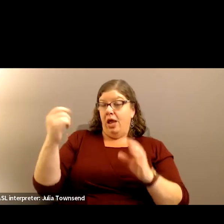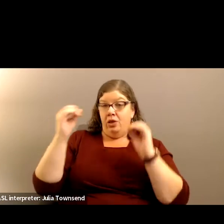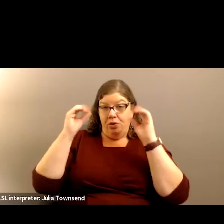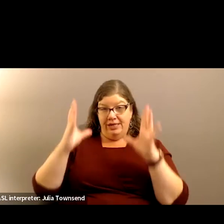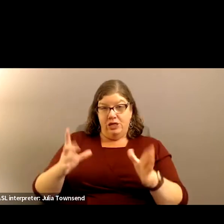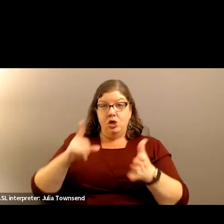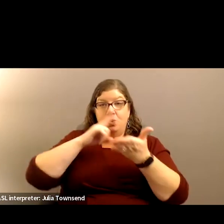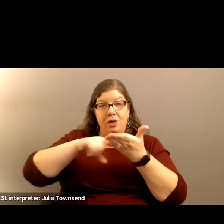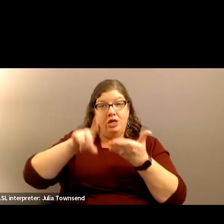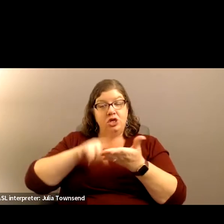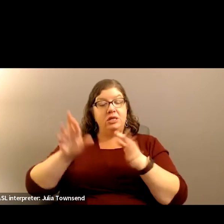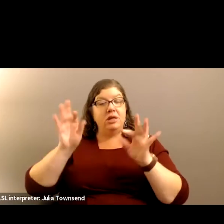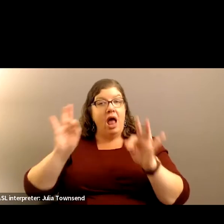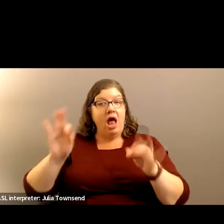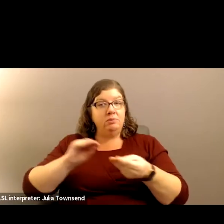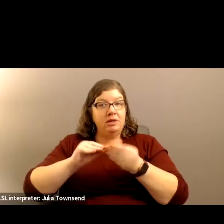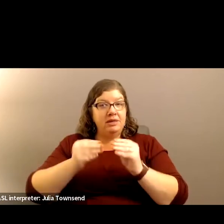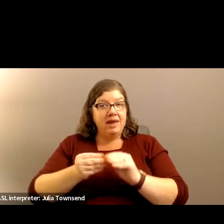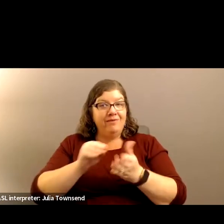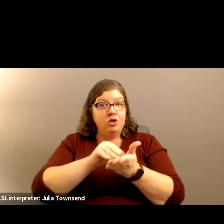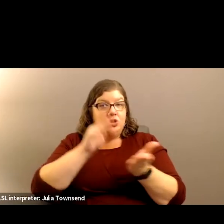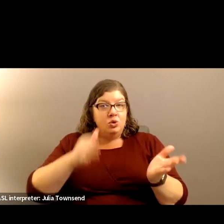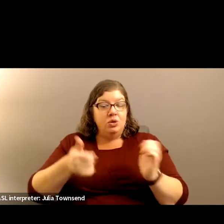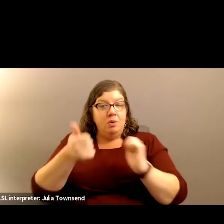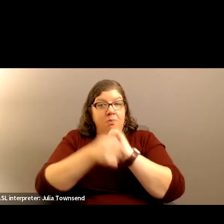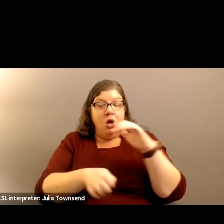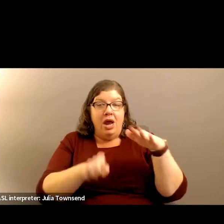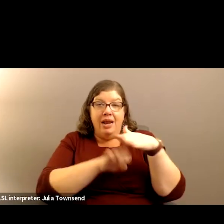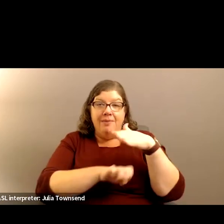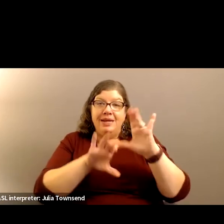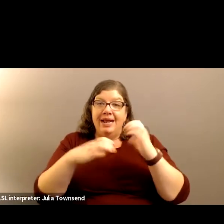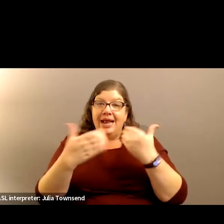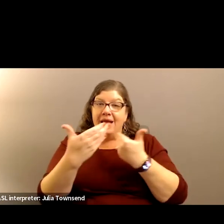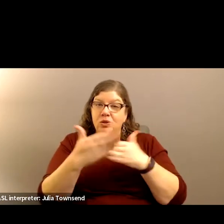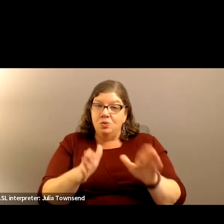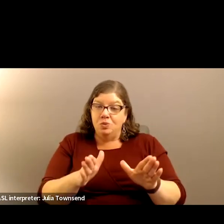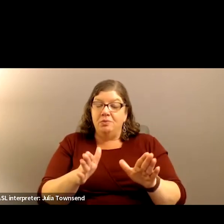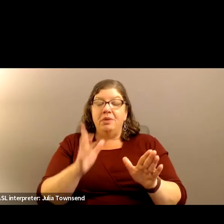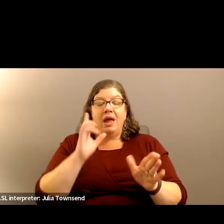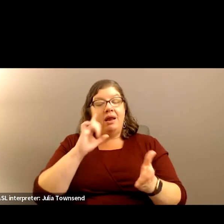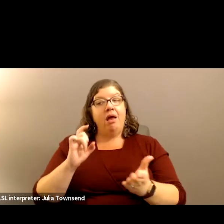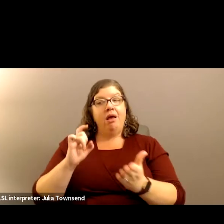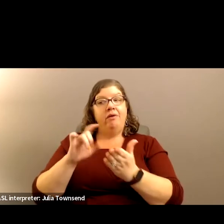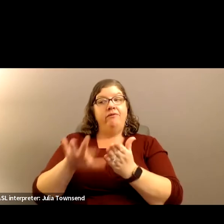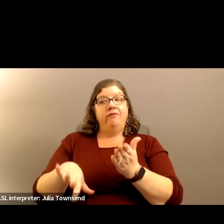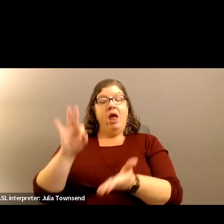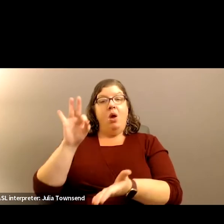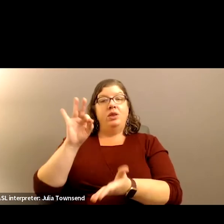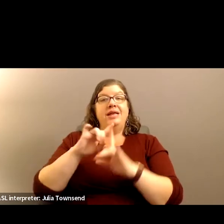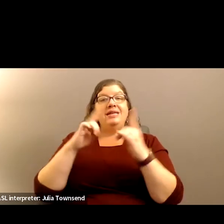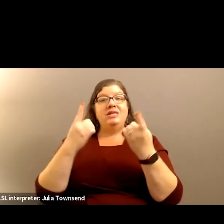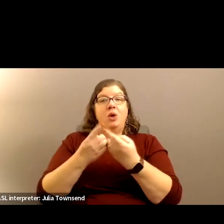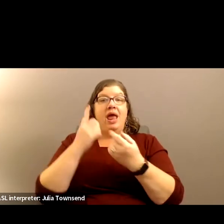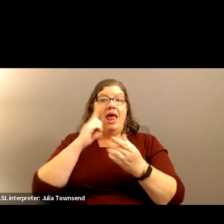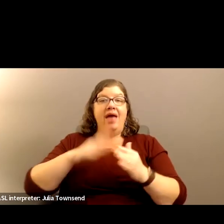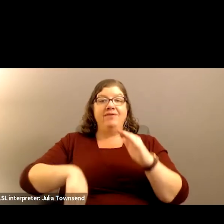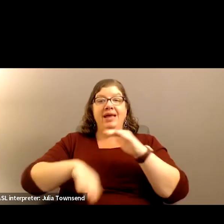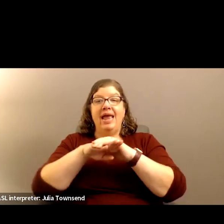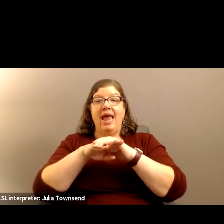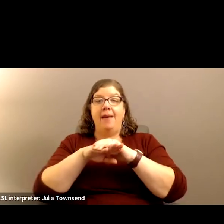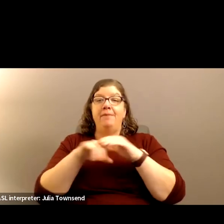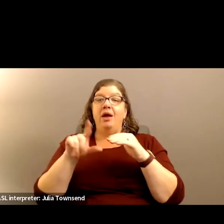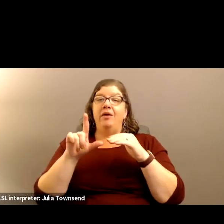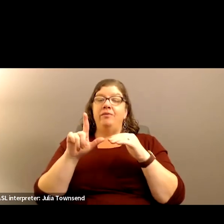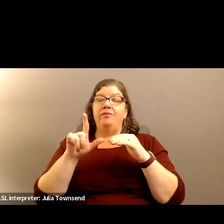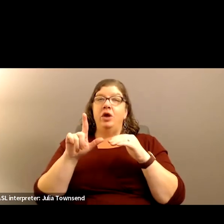researched the optimal number of students to have per elementary class. And I've found that districts that have a cap of